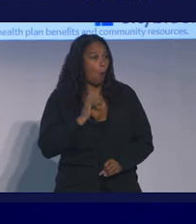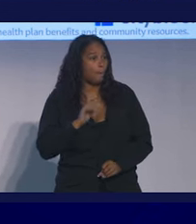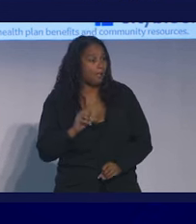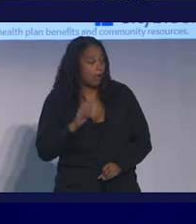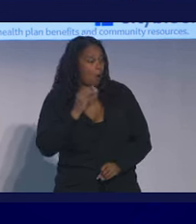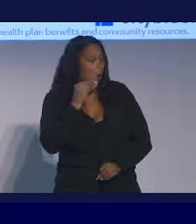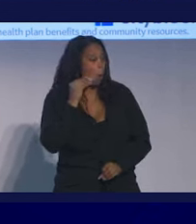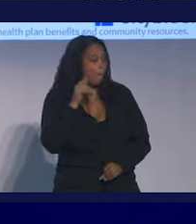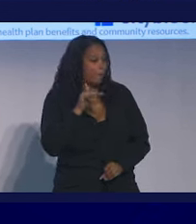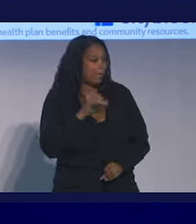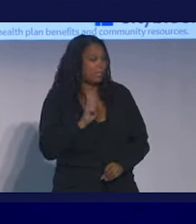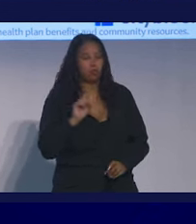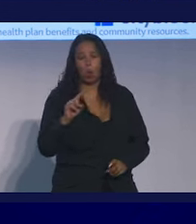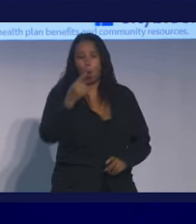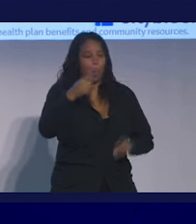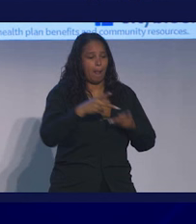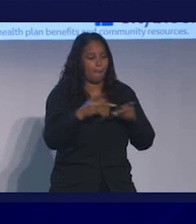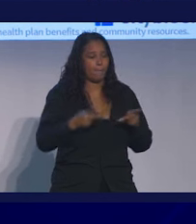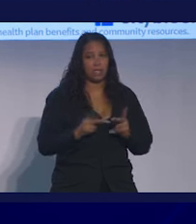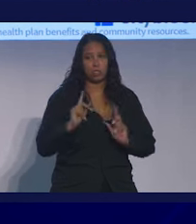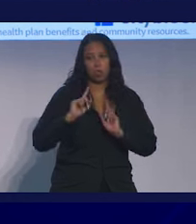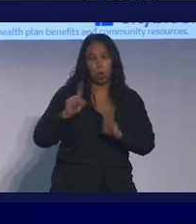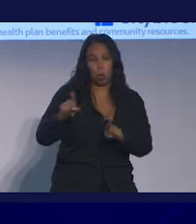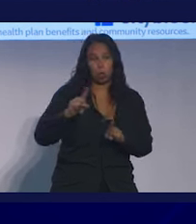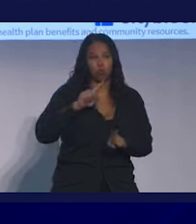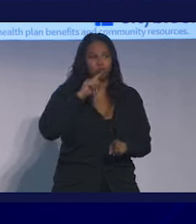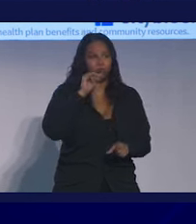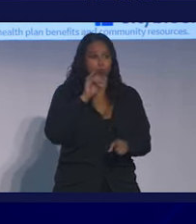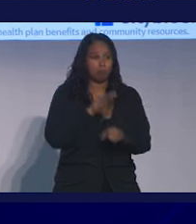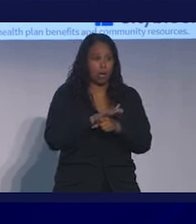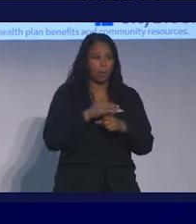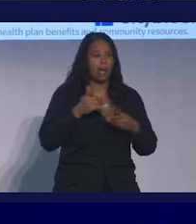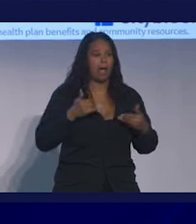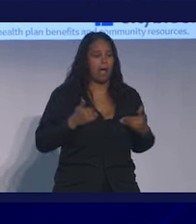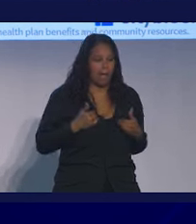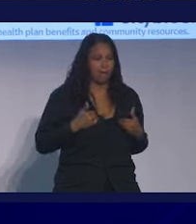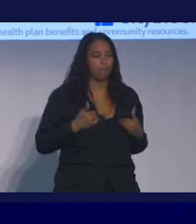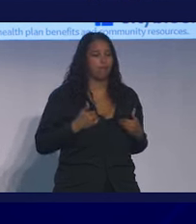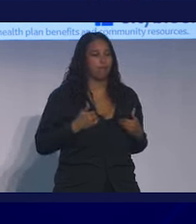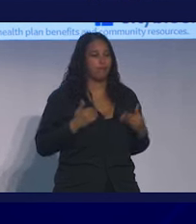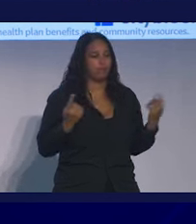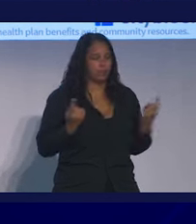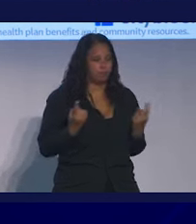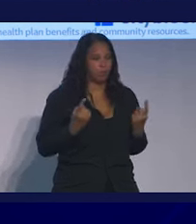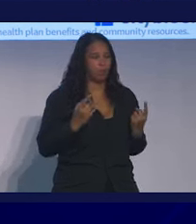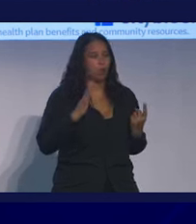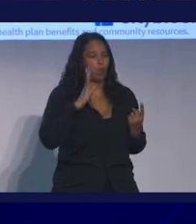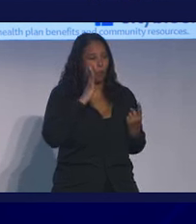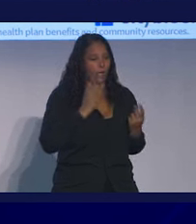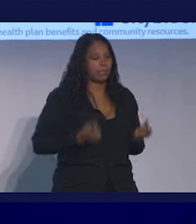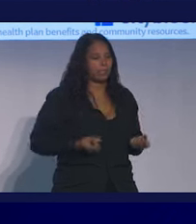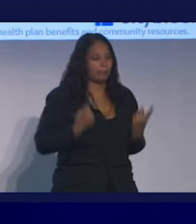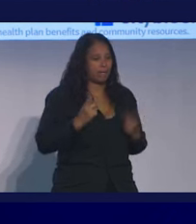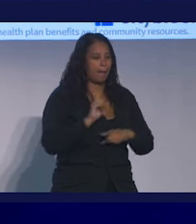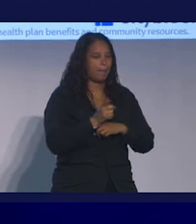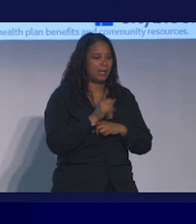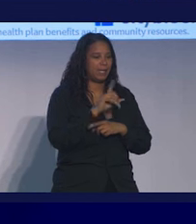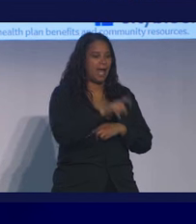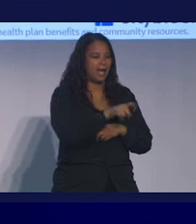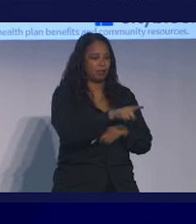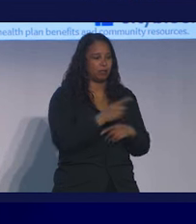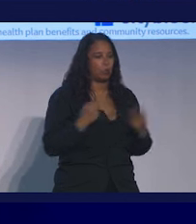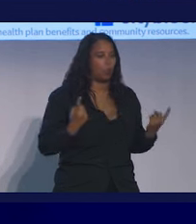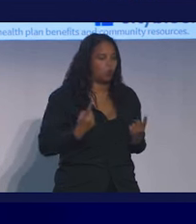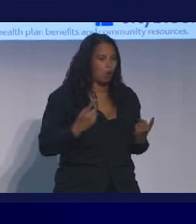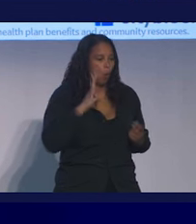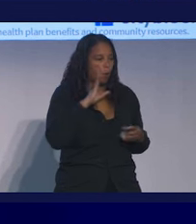place you can go and be guaranteed that someone will act like you matter will spend a minute to ask you what's wrong will give you